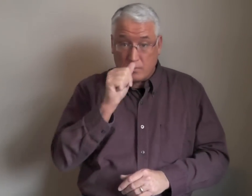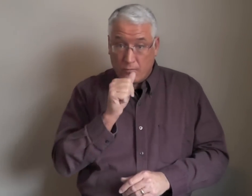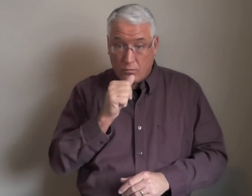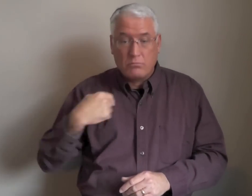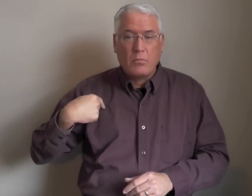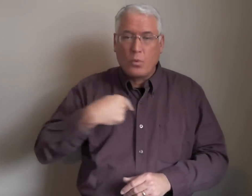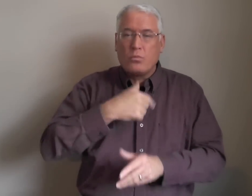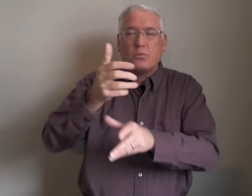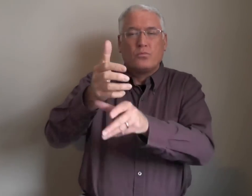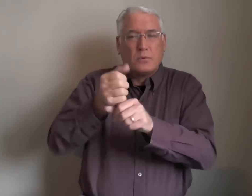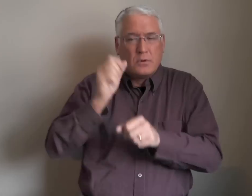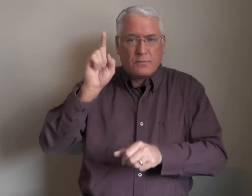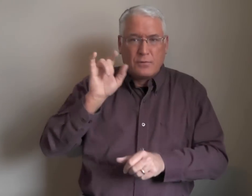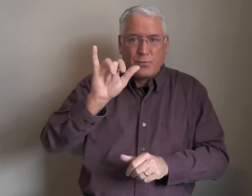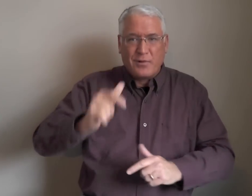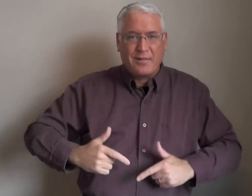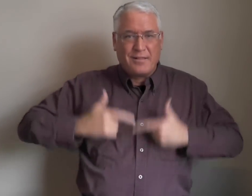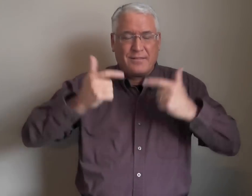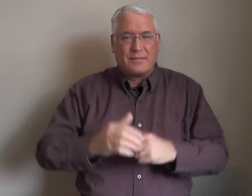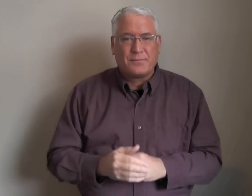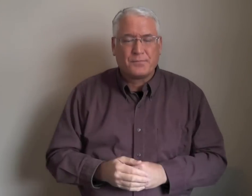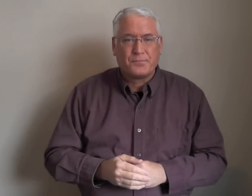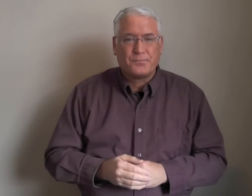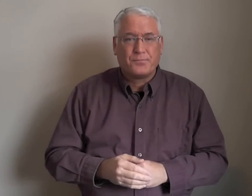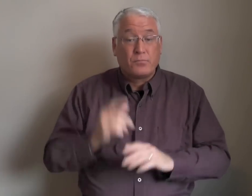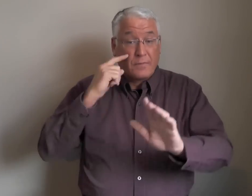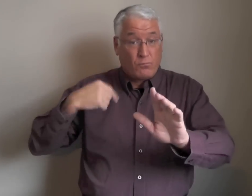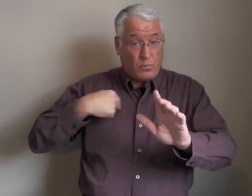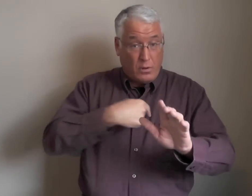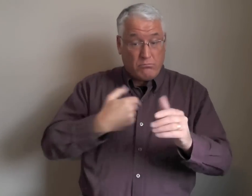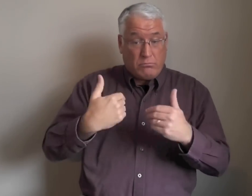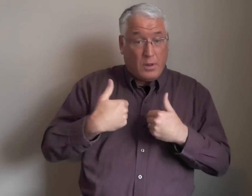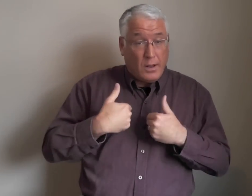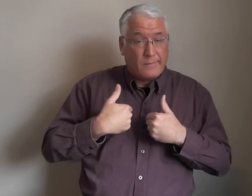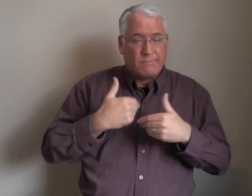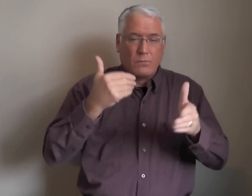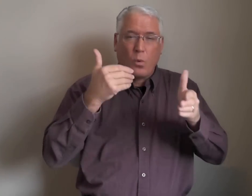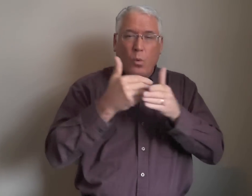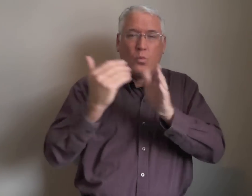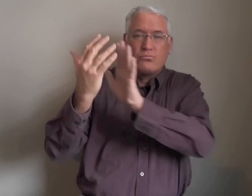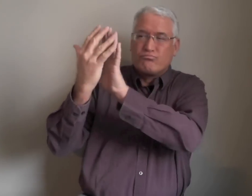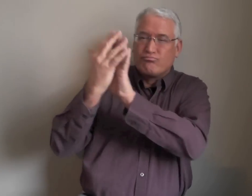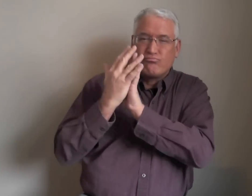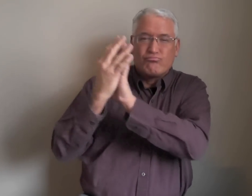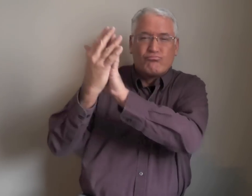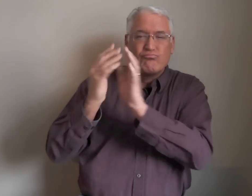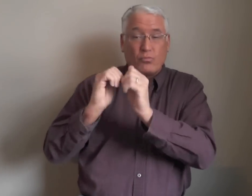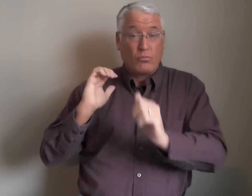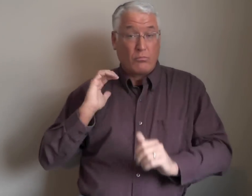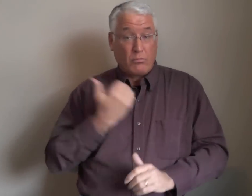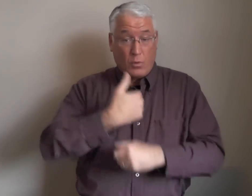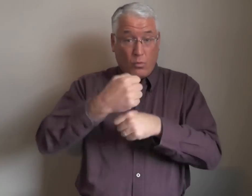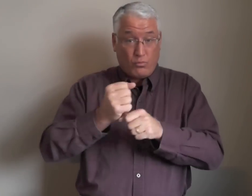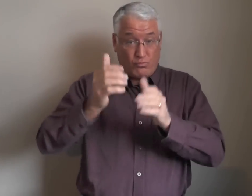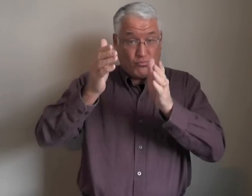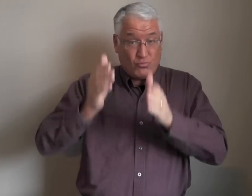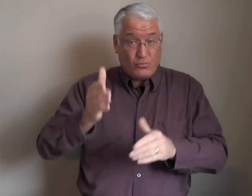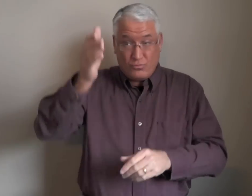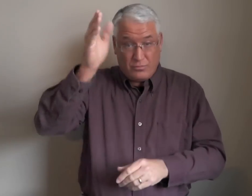Through Christ's suffering, we received eternal life. For us to have close communion with